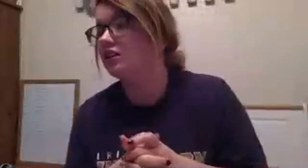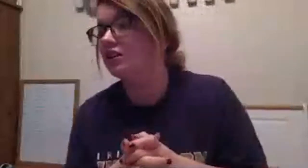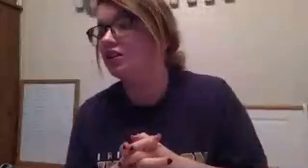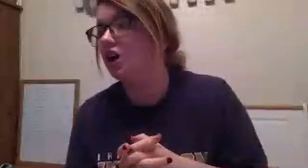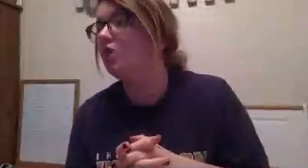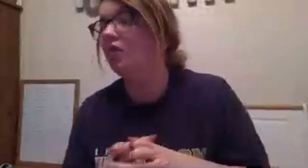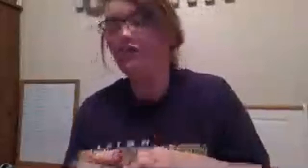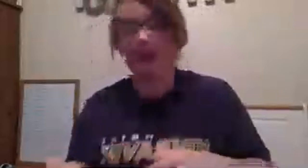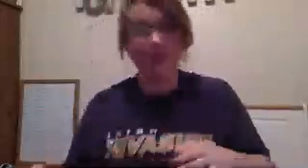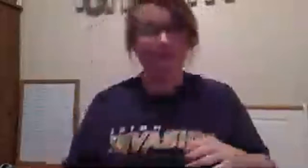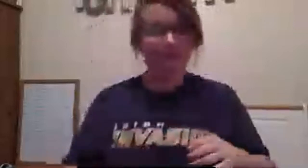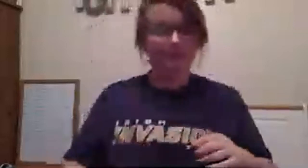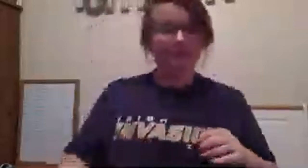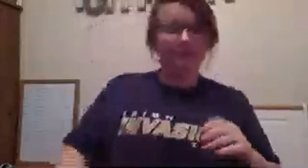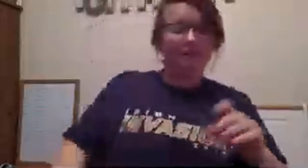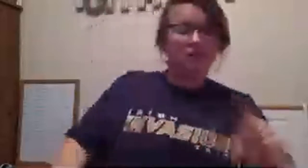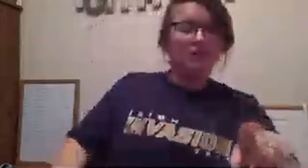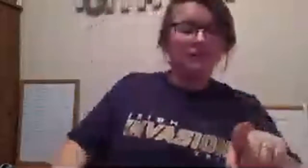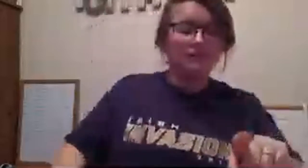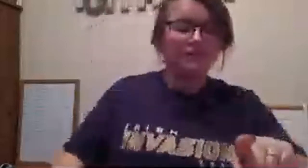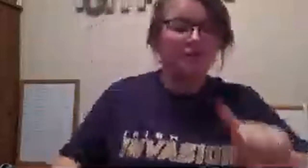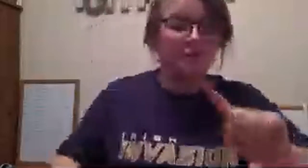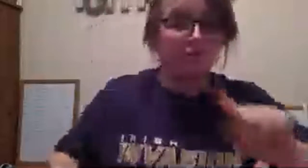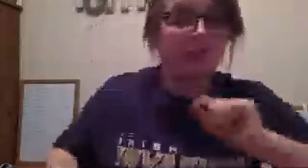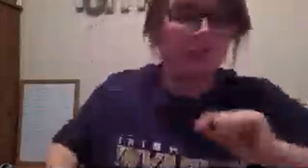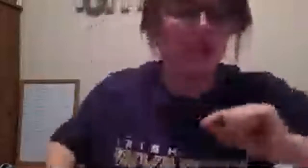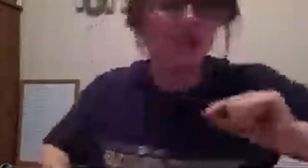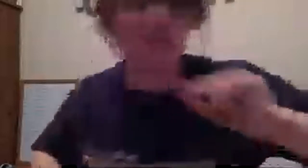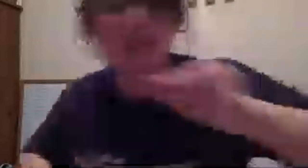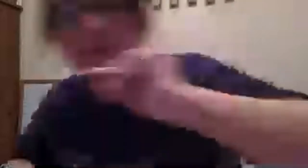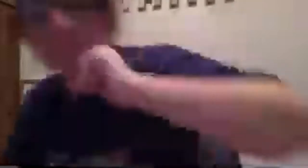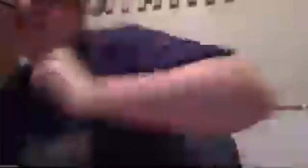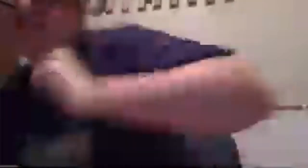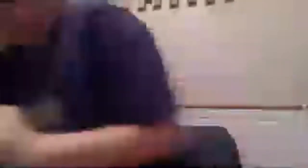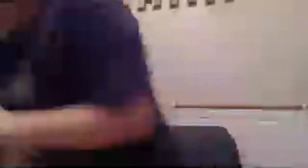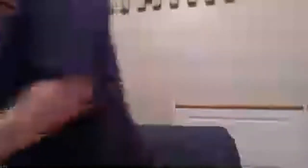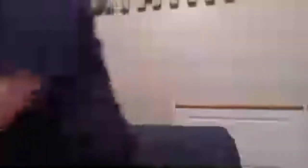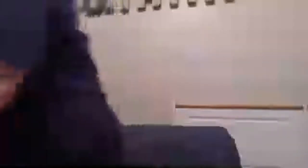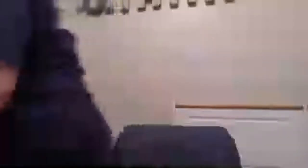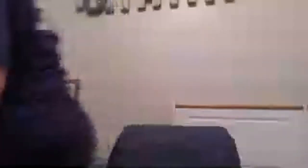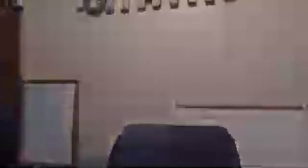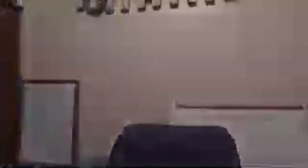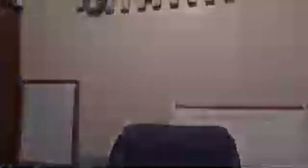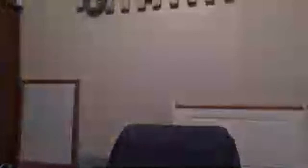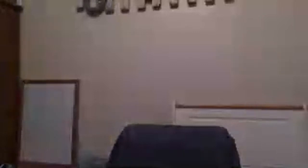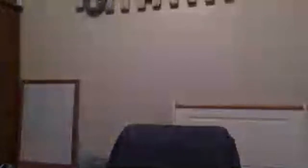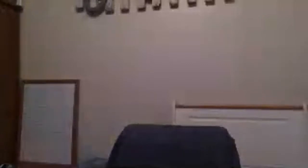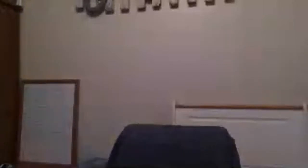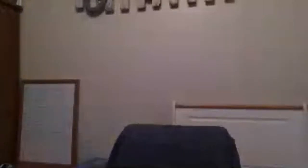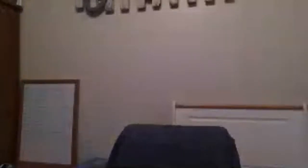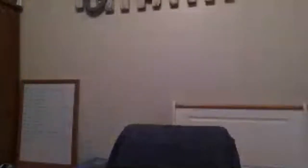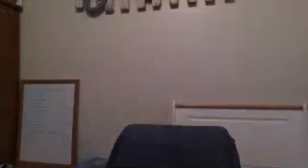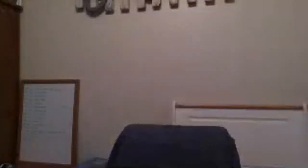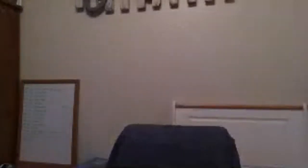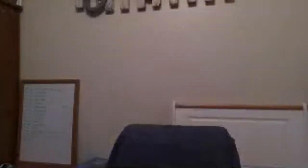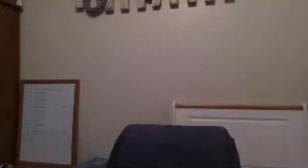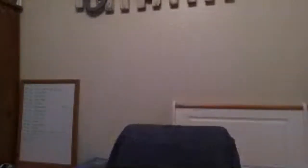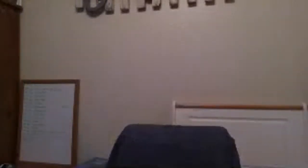oh okay you guys tell me if you want gruesome or short and sweet let me go uh get roman on the pot come on hurry go go